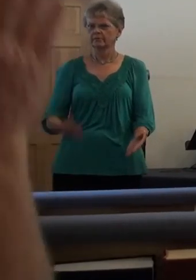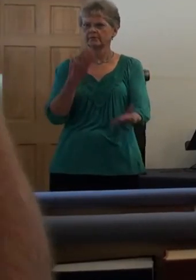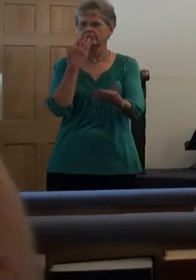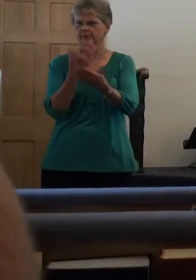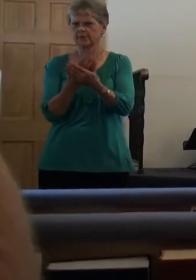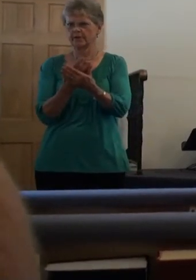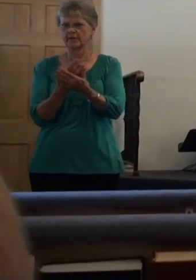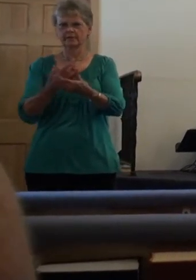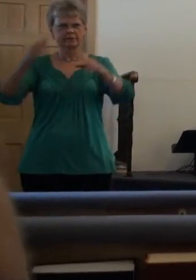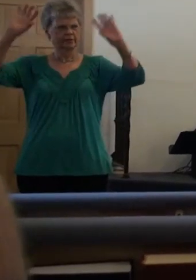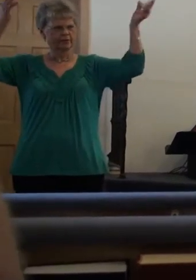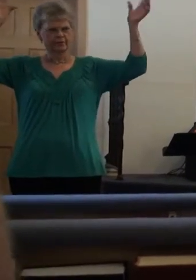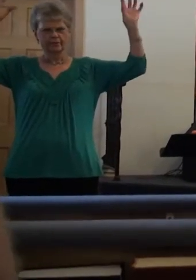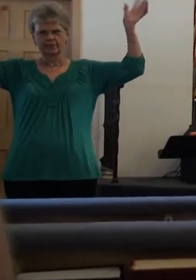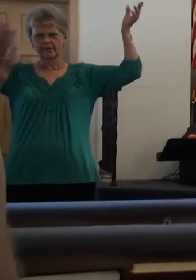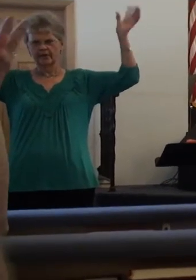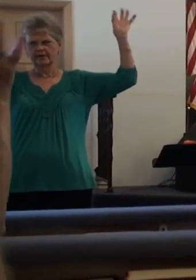Amen Amen All right